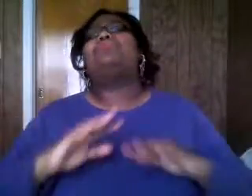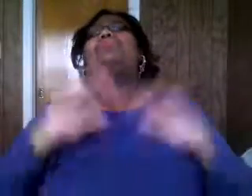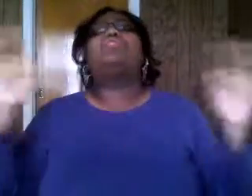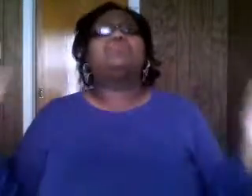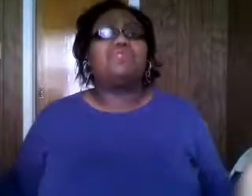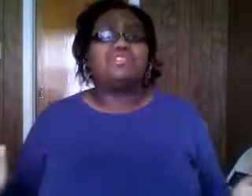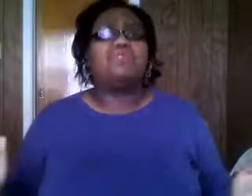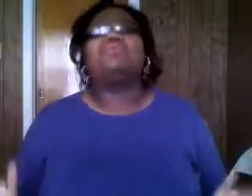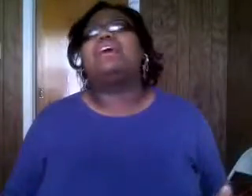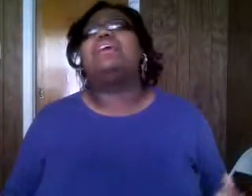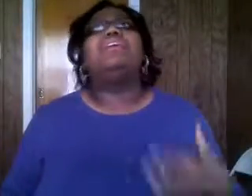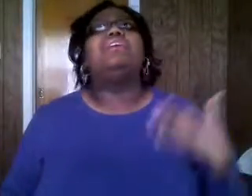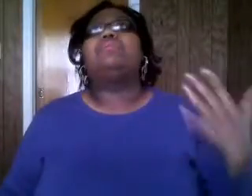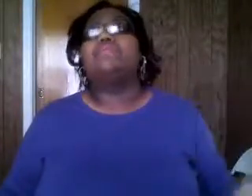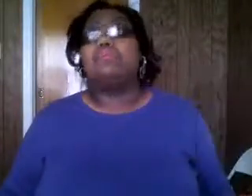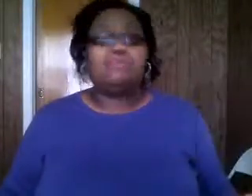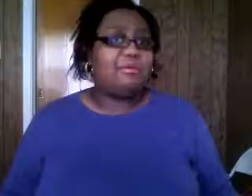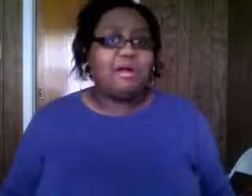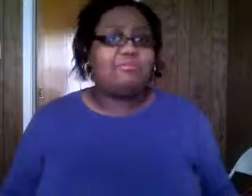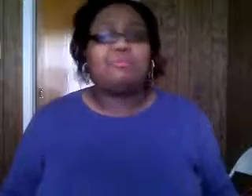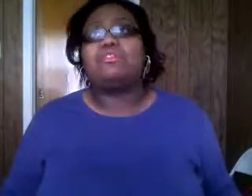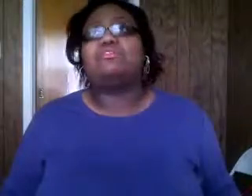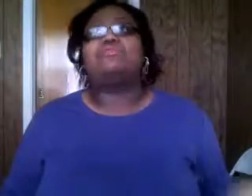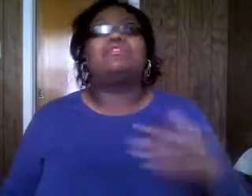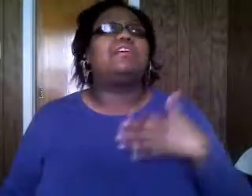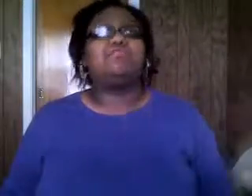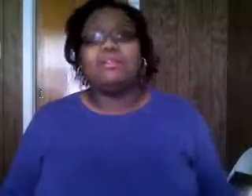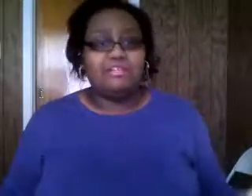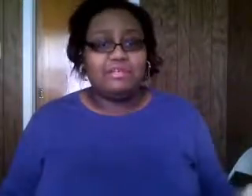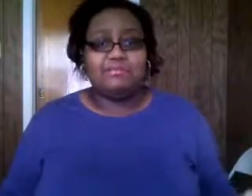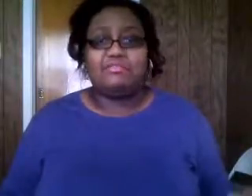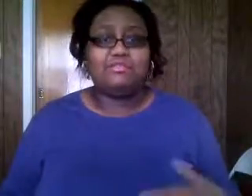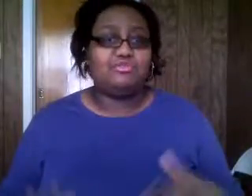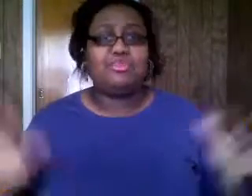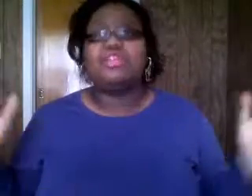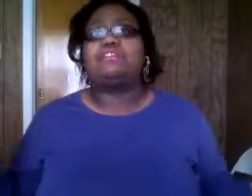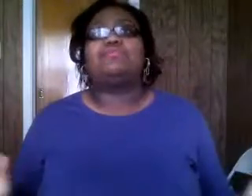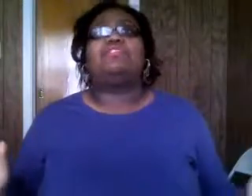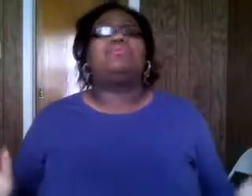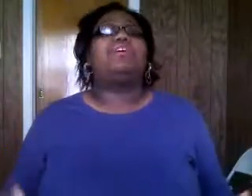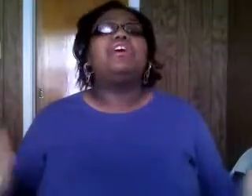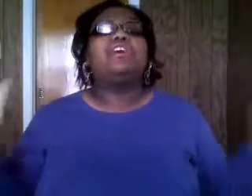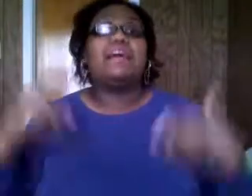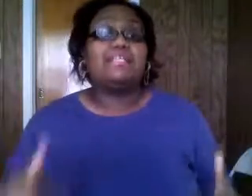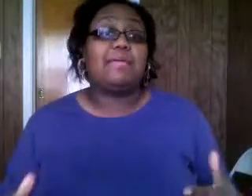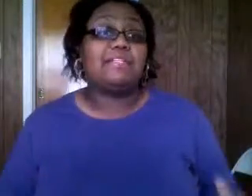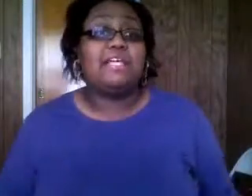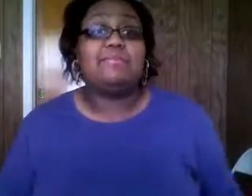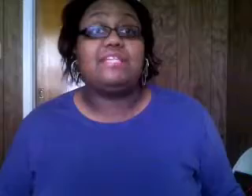you caused a ruckus the whole night you upset me my mom my brother you would say everybody in the neighborhood you've been shooting it's really annoying so i just came outside i was like